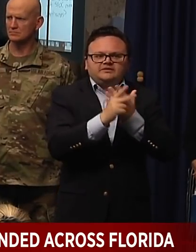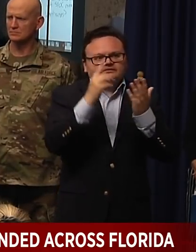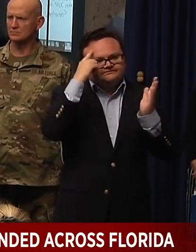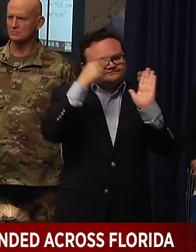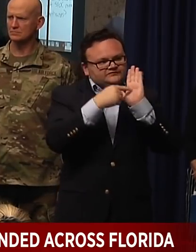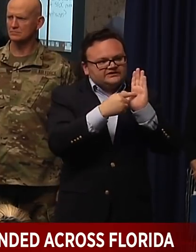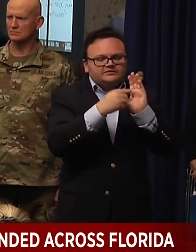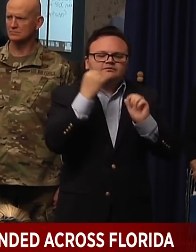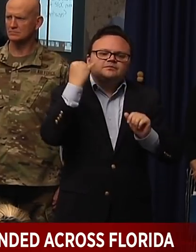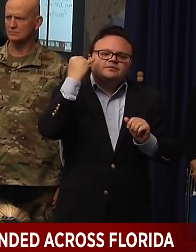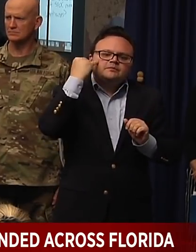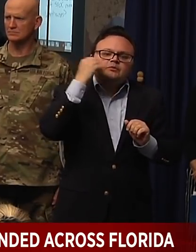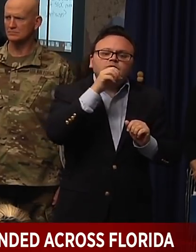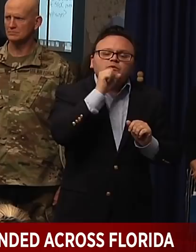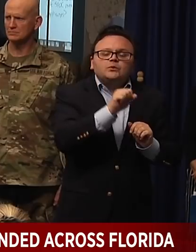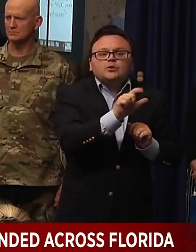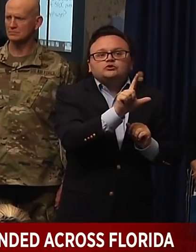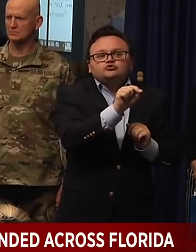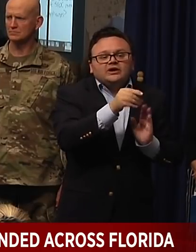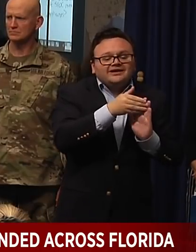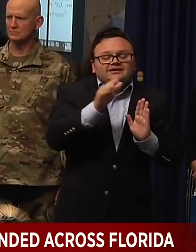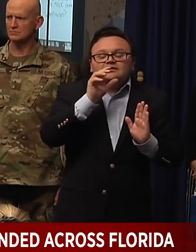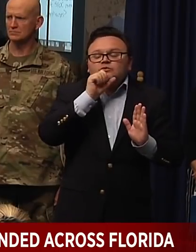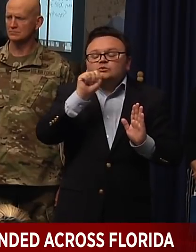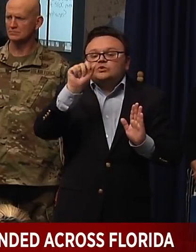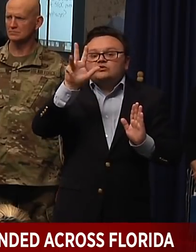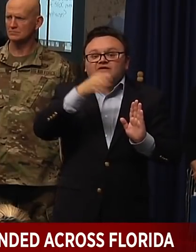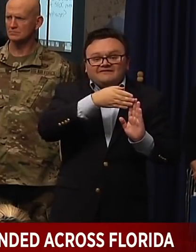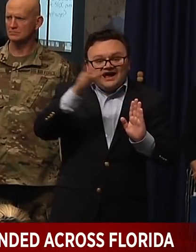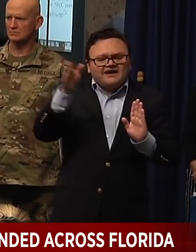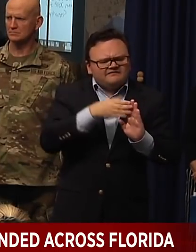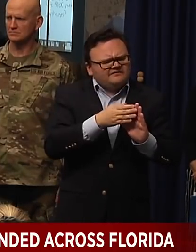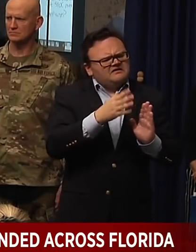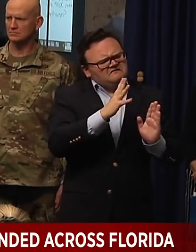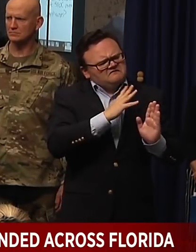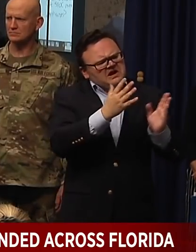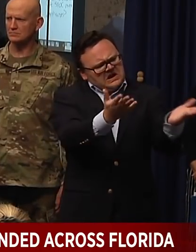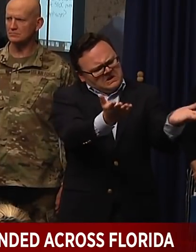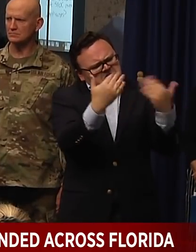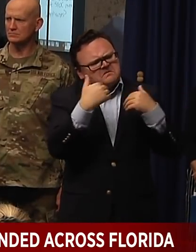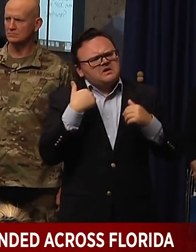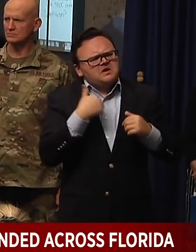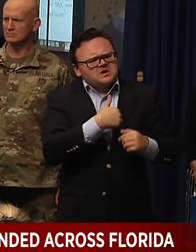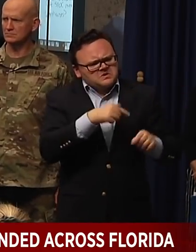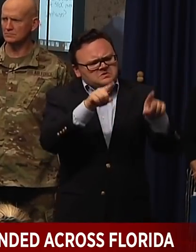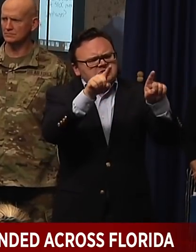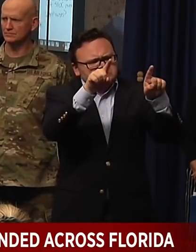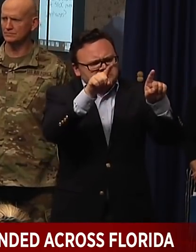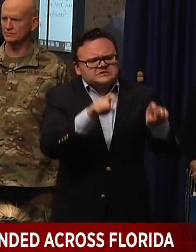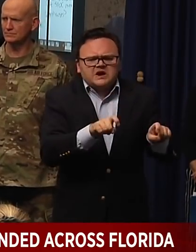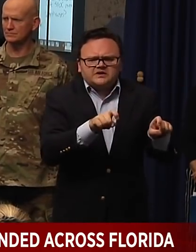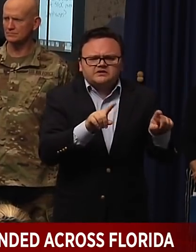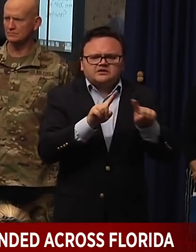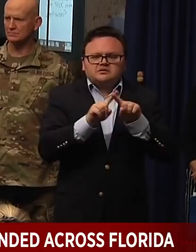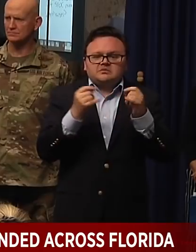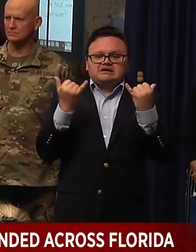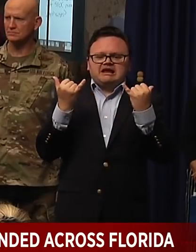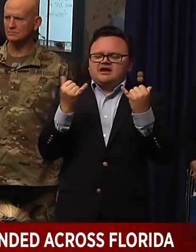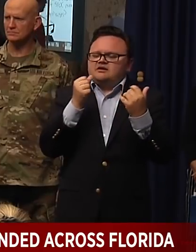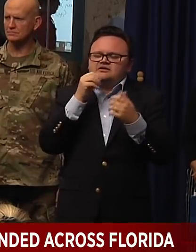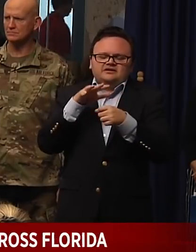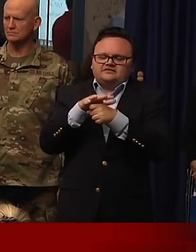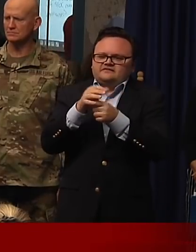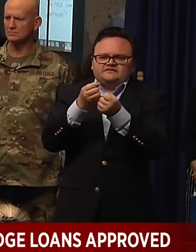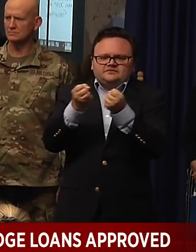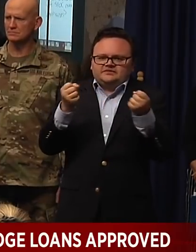and you may have had a sniffle, just come through. And we'll try to see how this is in that segment of society and try to get some information and some data on that.